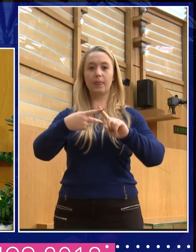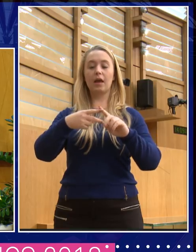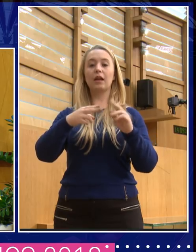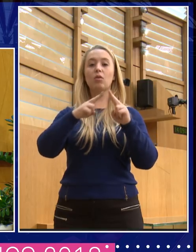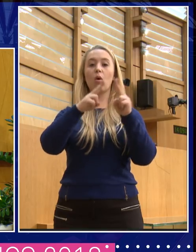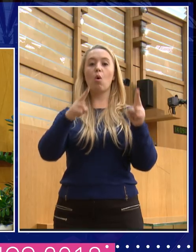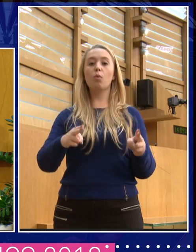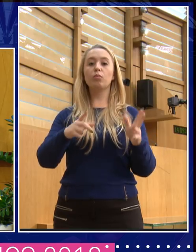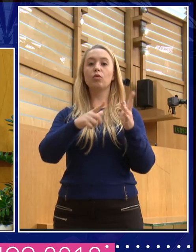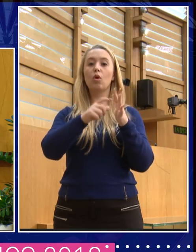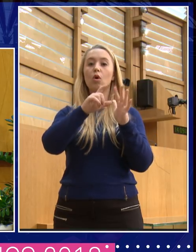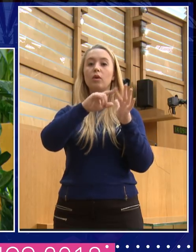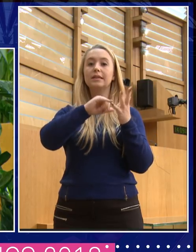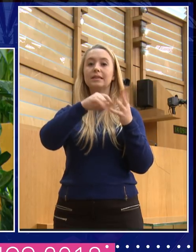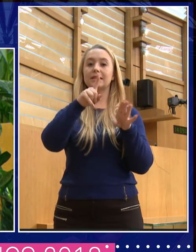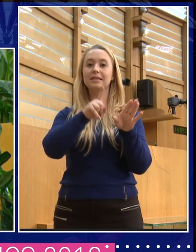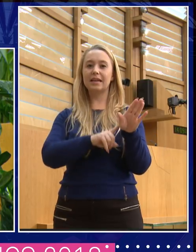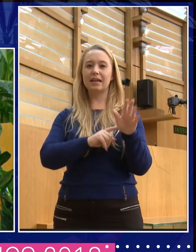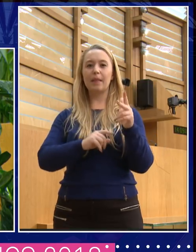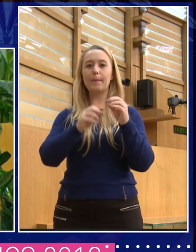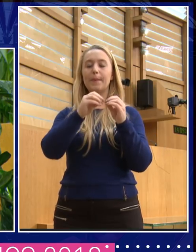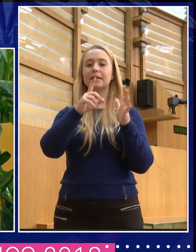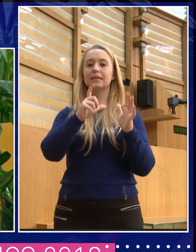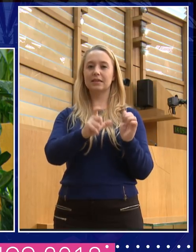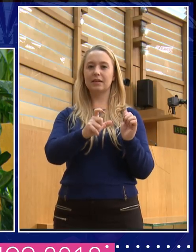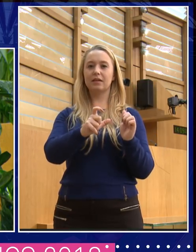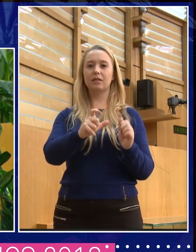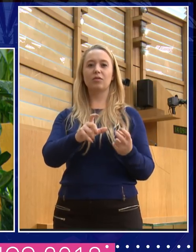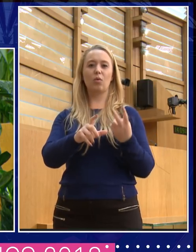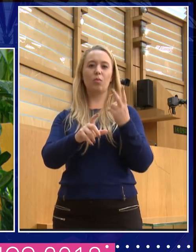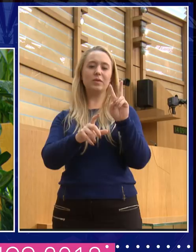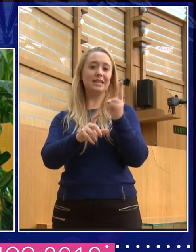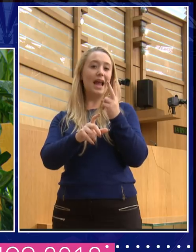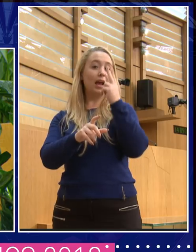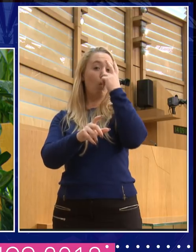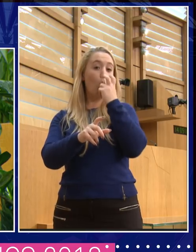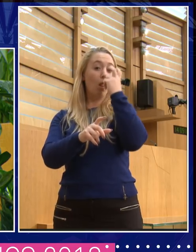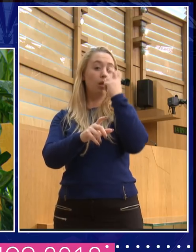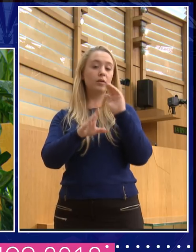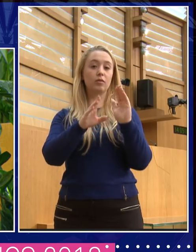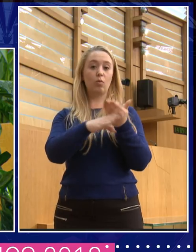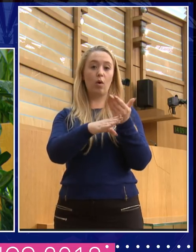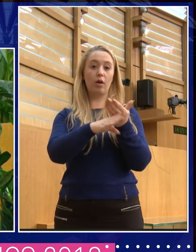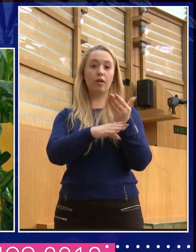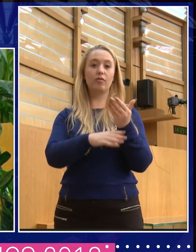8th century BC, the second oldest work of Western literature.